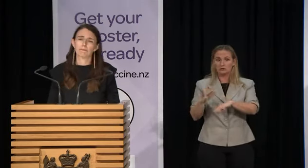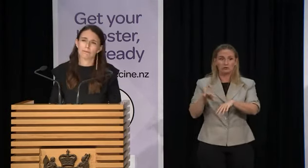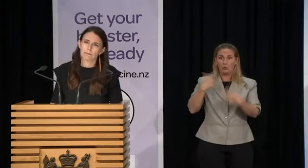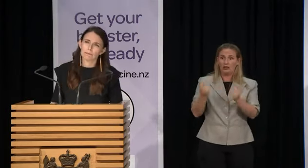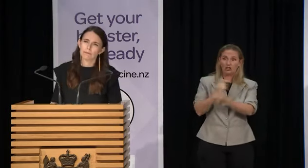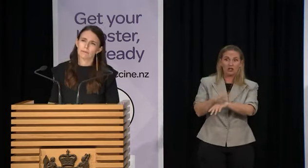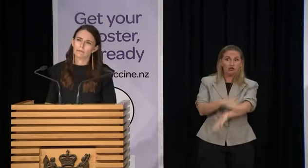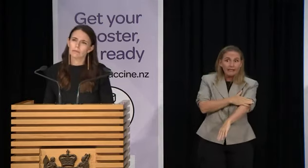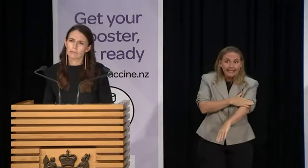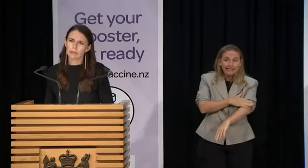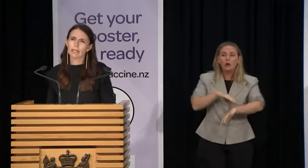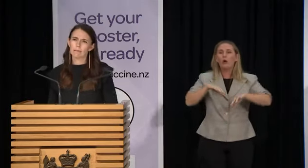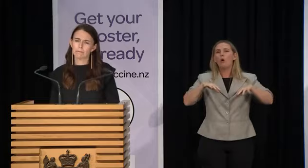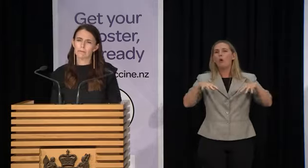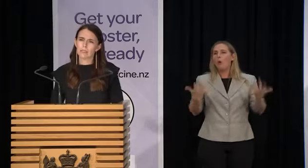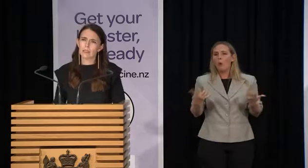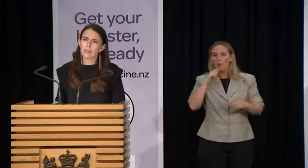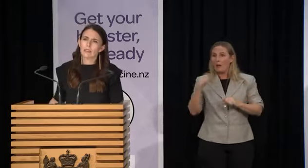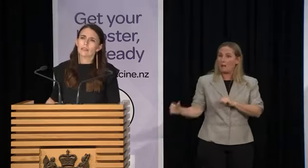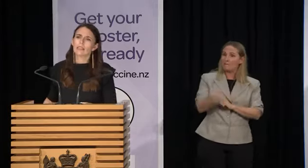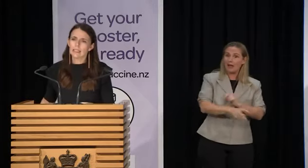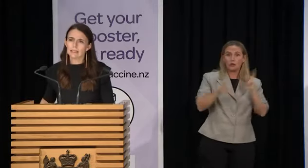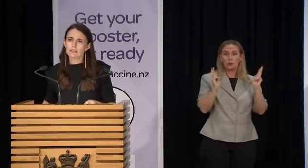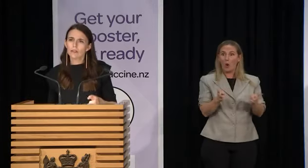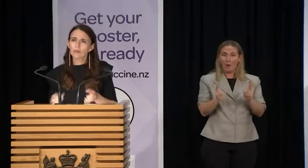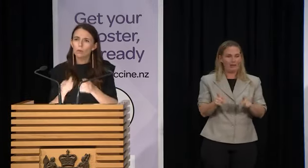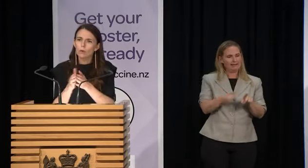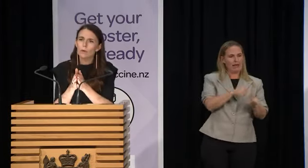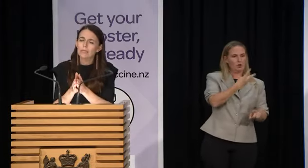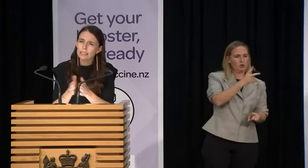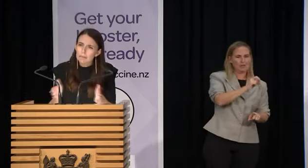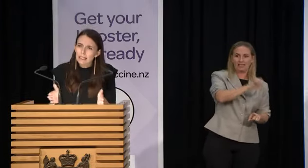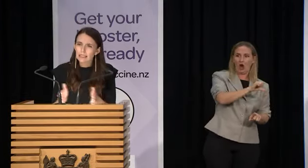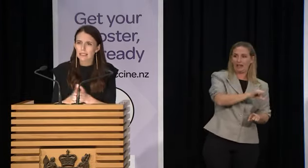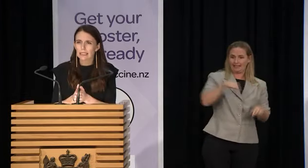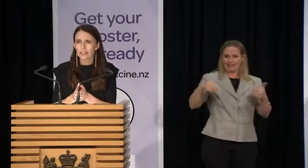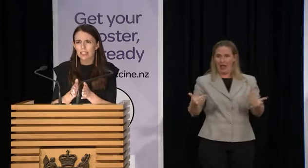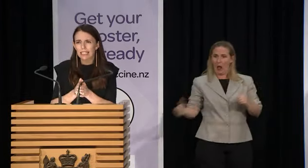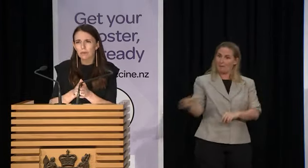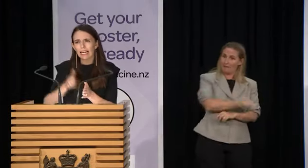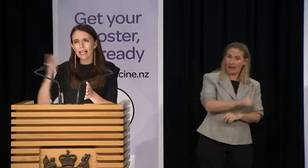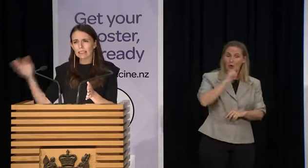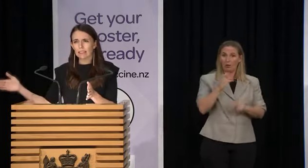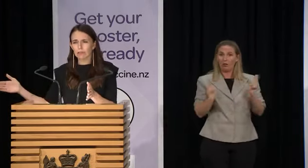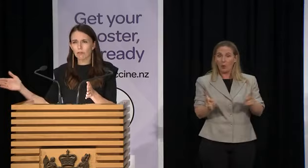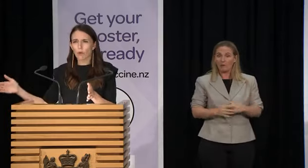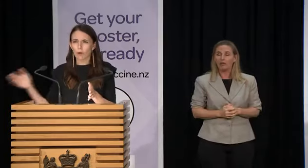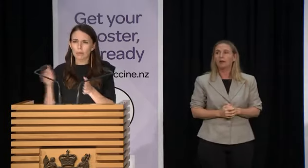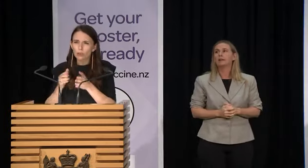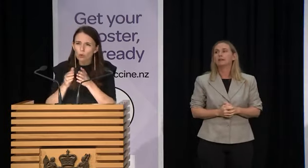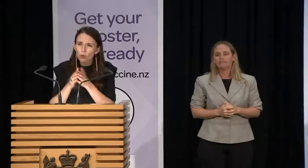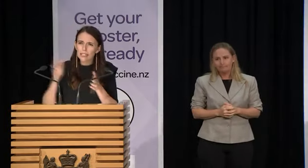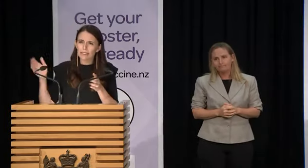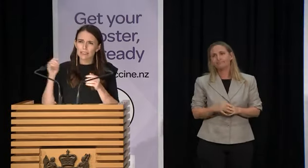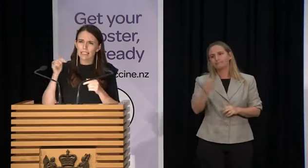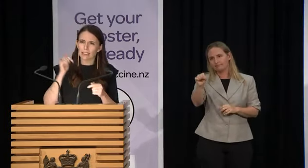it be back to life as we knew it in 2019? Yes. So what we would expect at this stage, and again, we're casting forward,